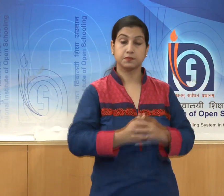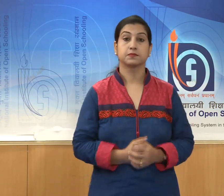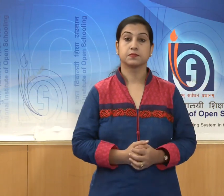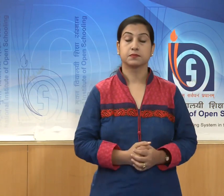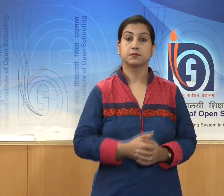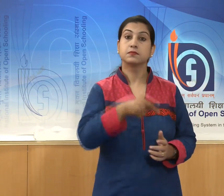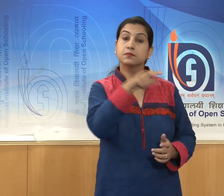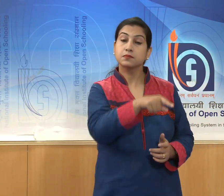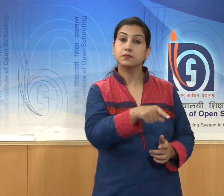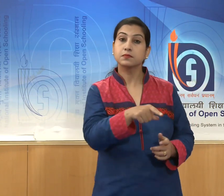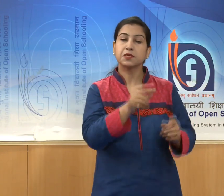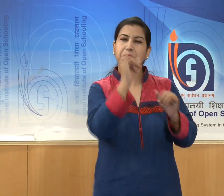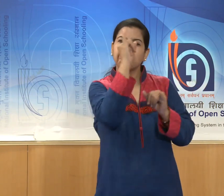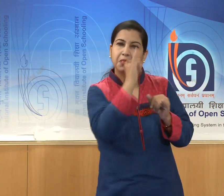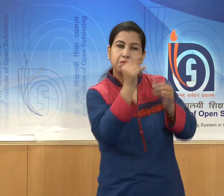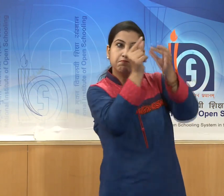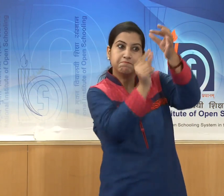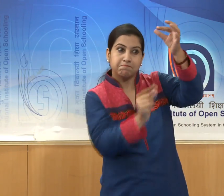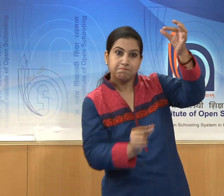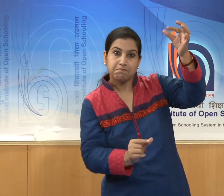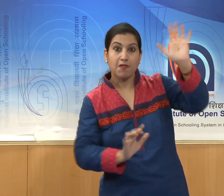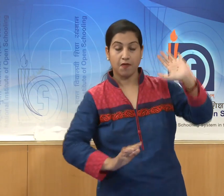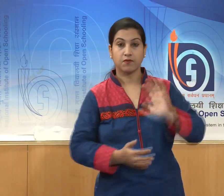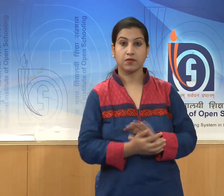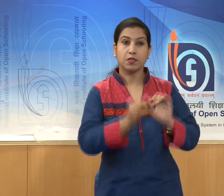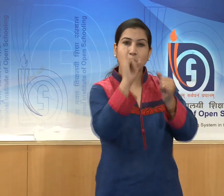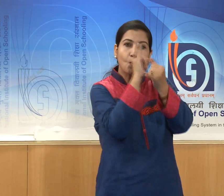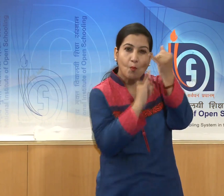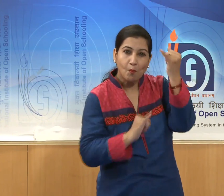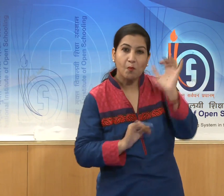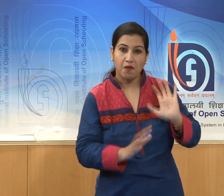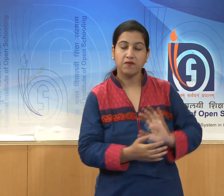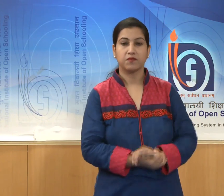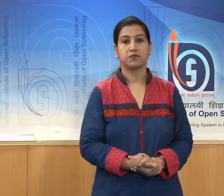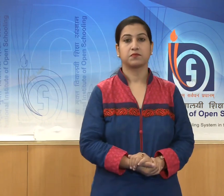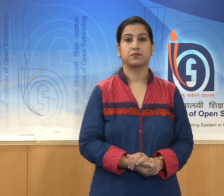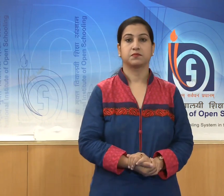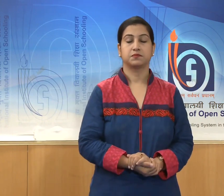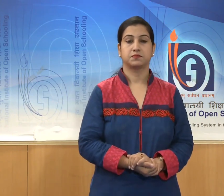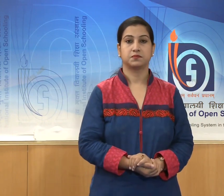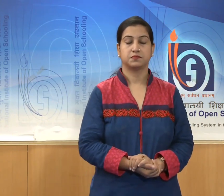lanky, thin and rhythmic